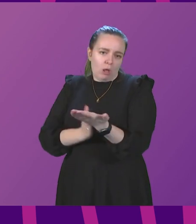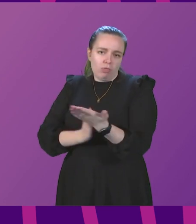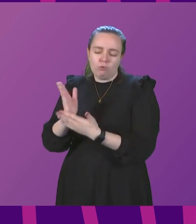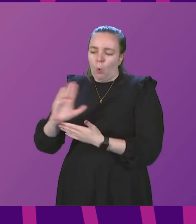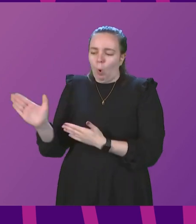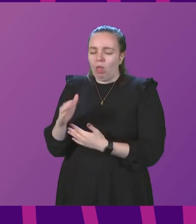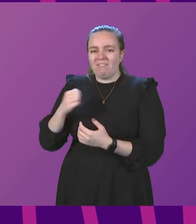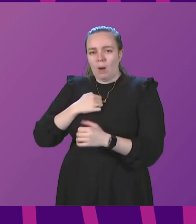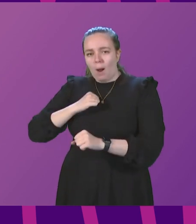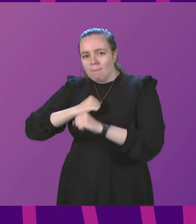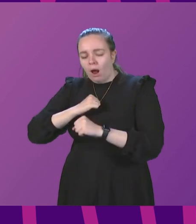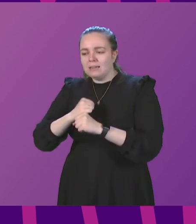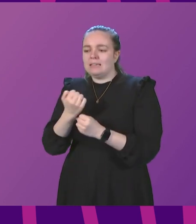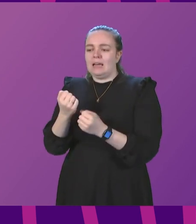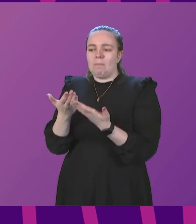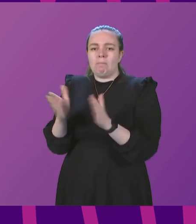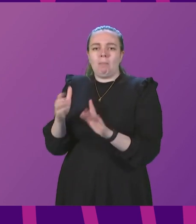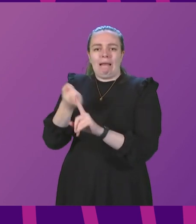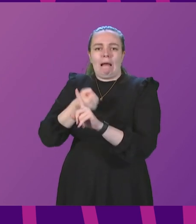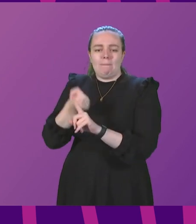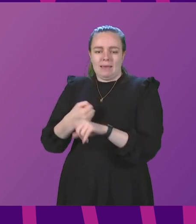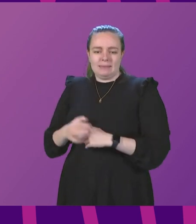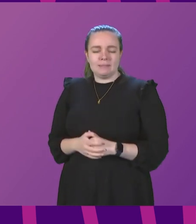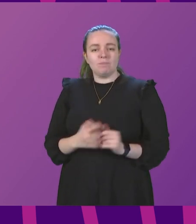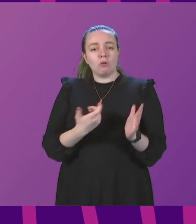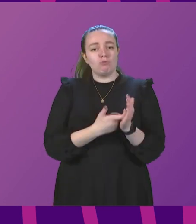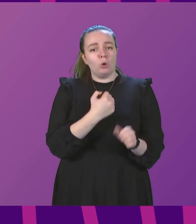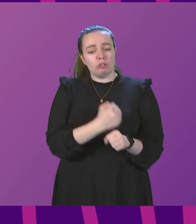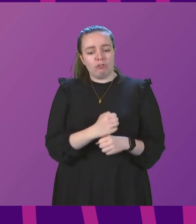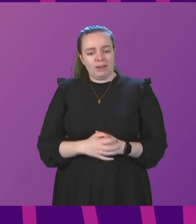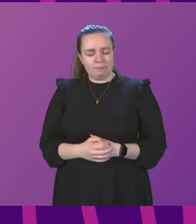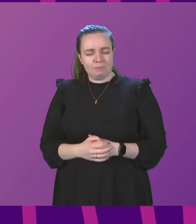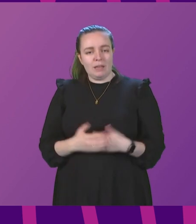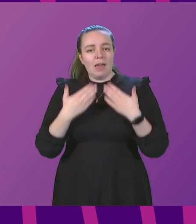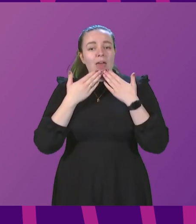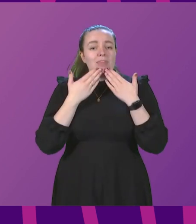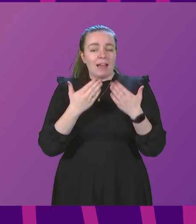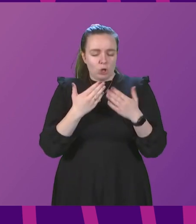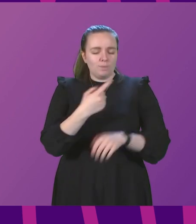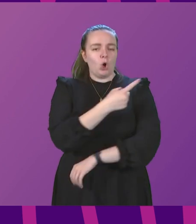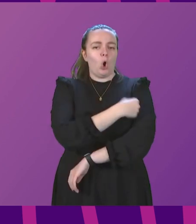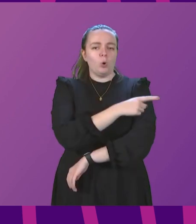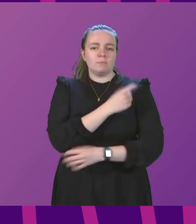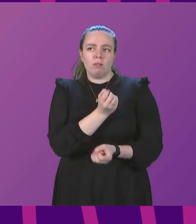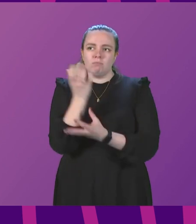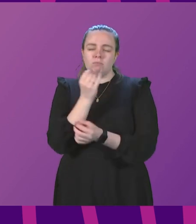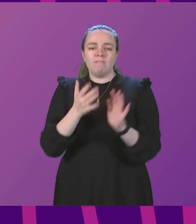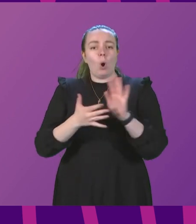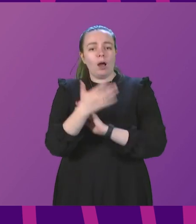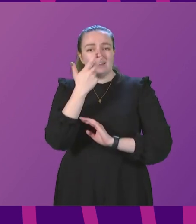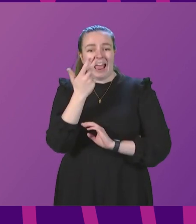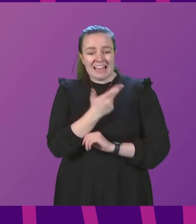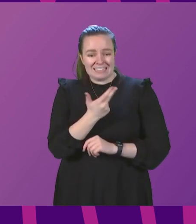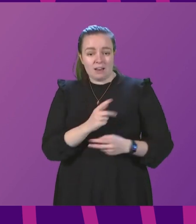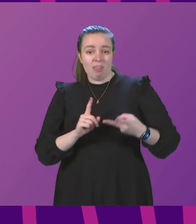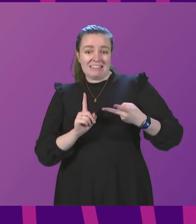marketing and public campaigns. Ross Greer, to be followed by Clare Adamson. Thank you. Hospital admissions for under-18s are second only to